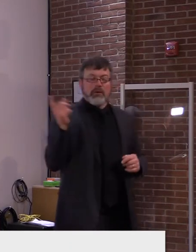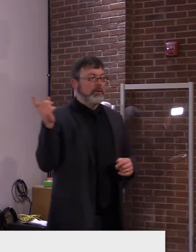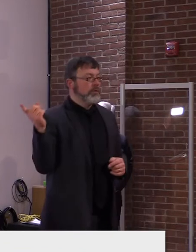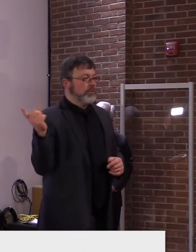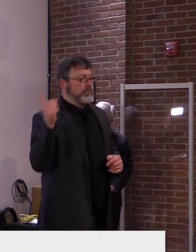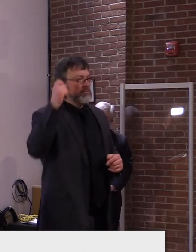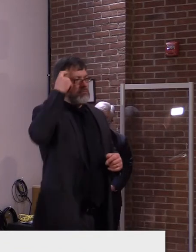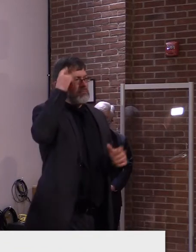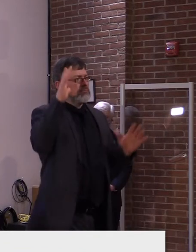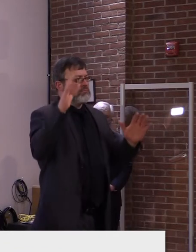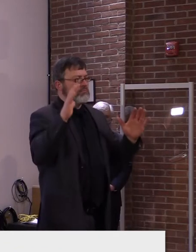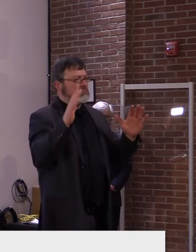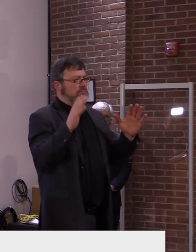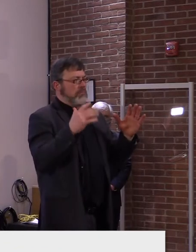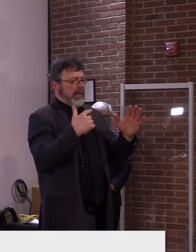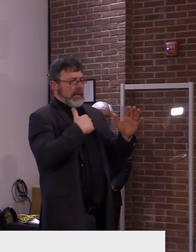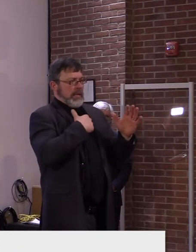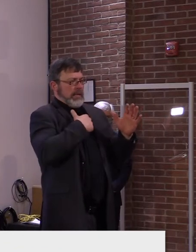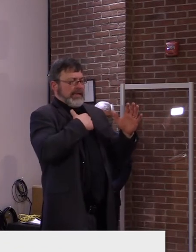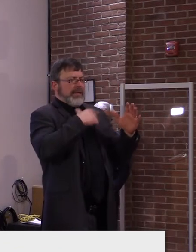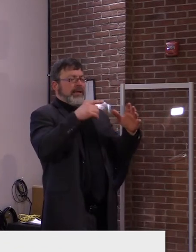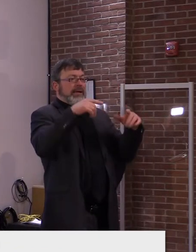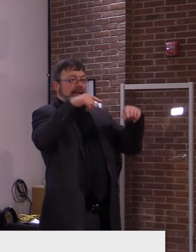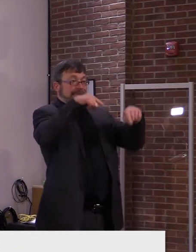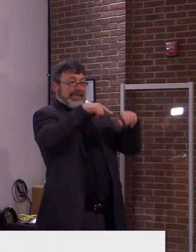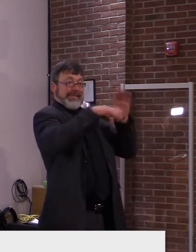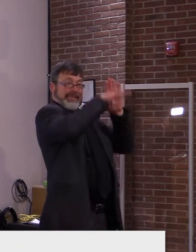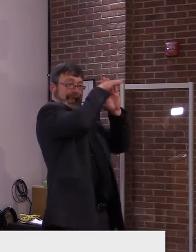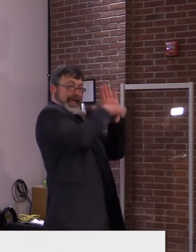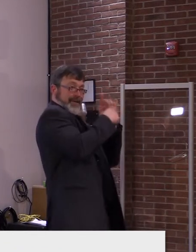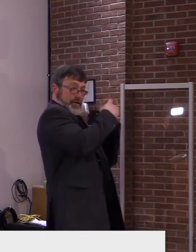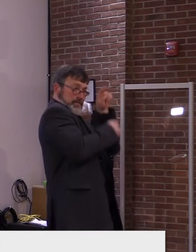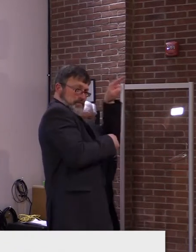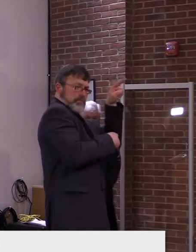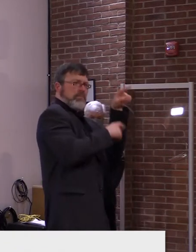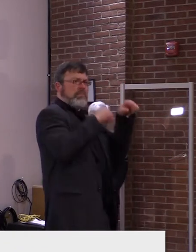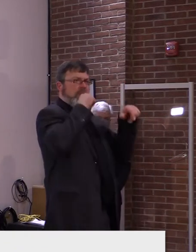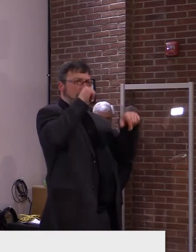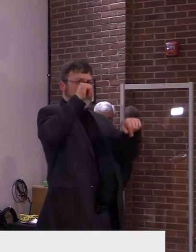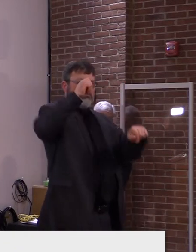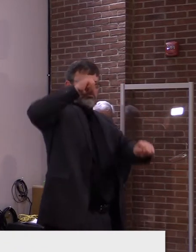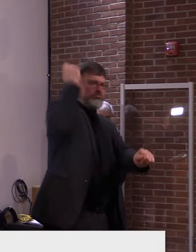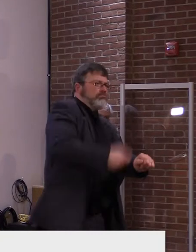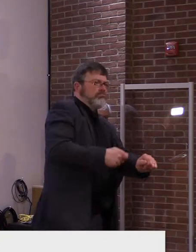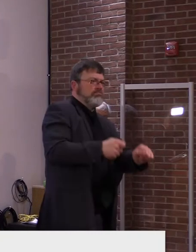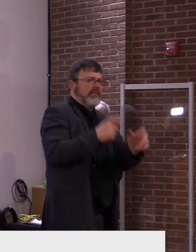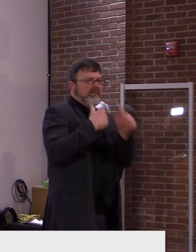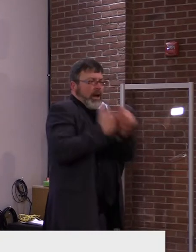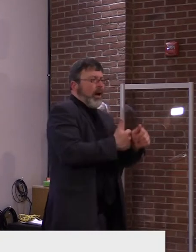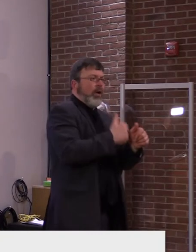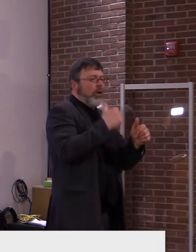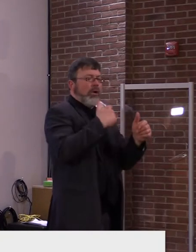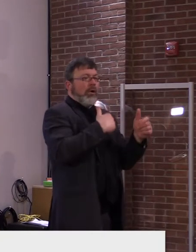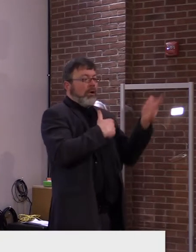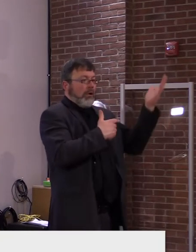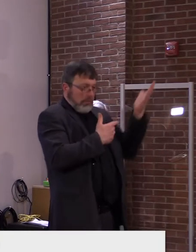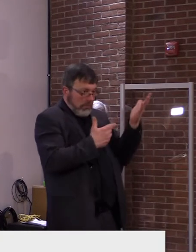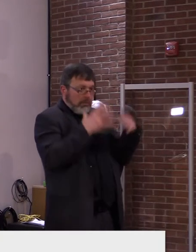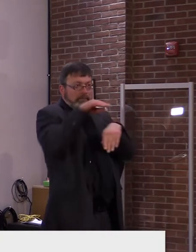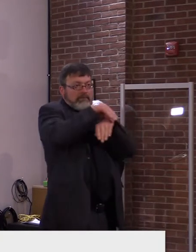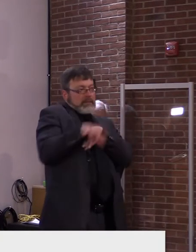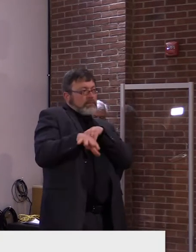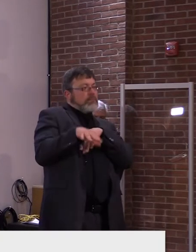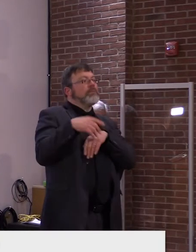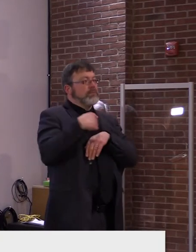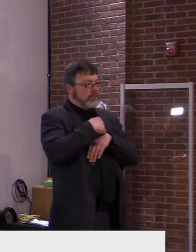at those who haven't opened up at all. We've been open up since the beginning. Uh, in fact, 30% of our schools at